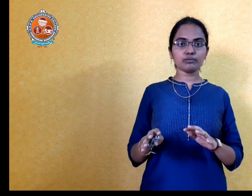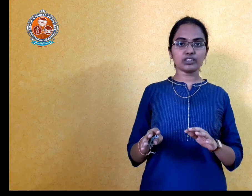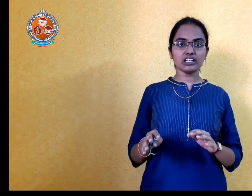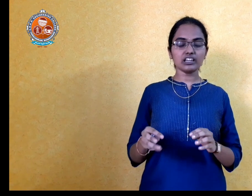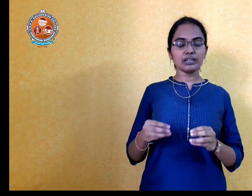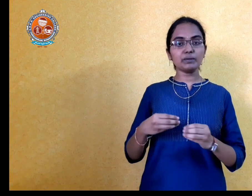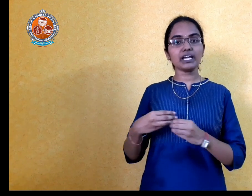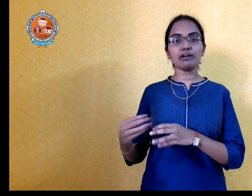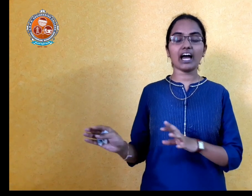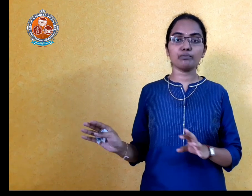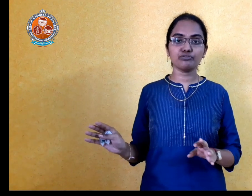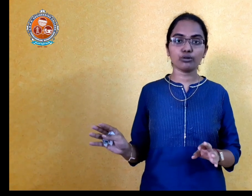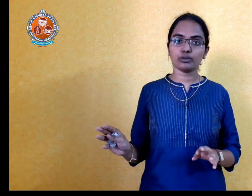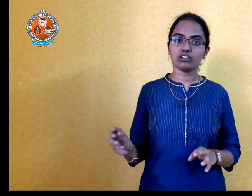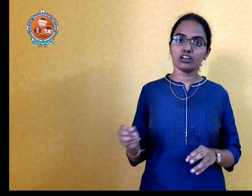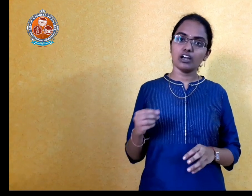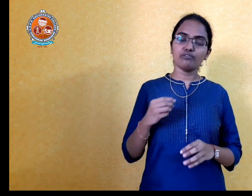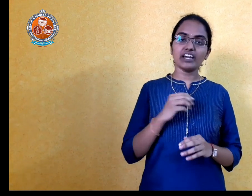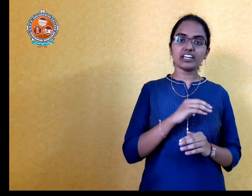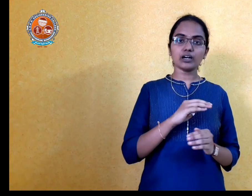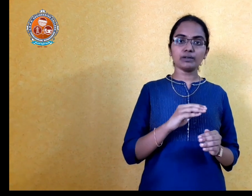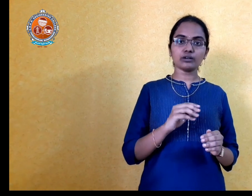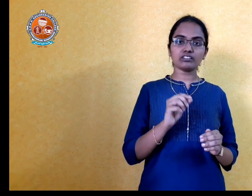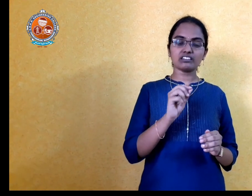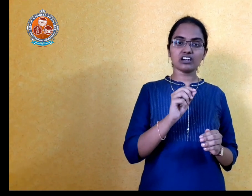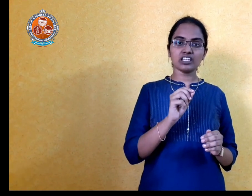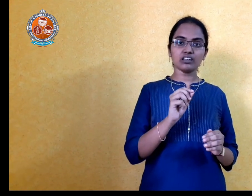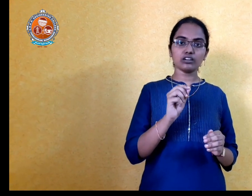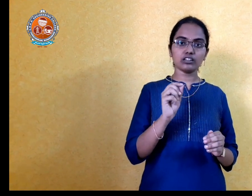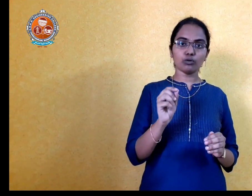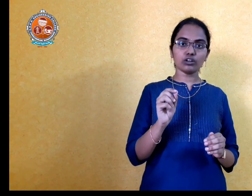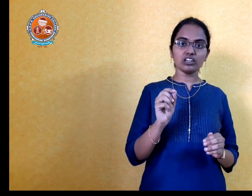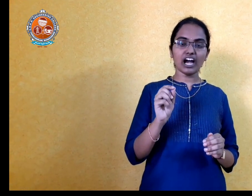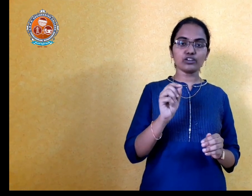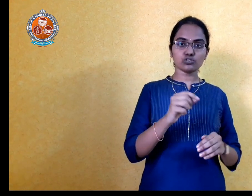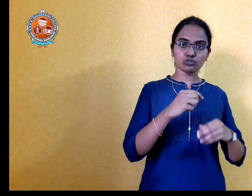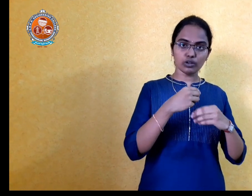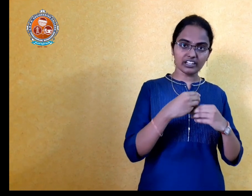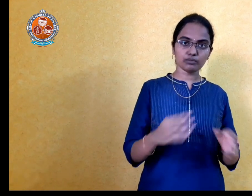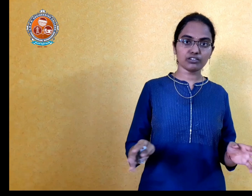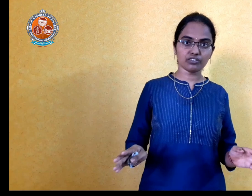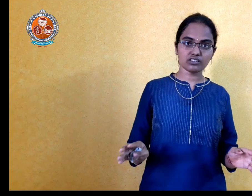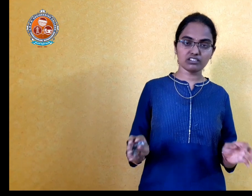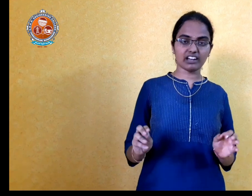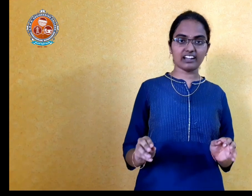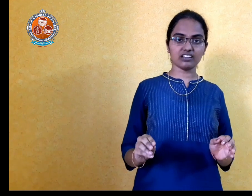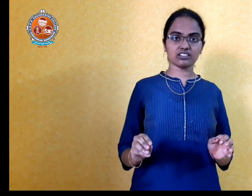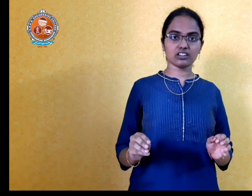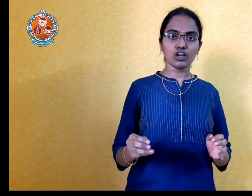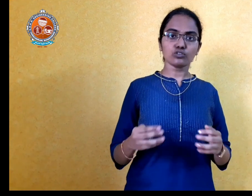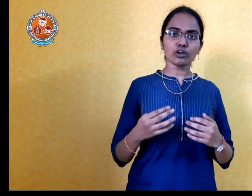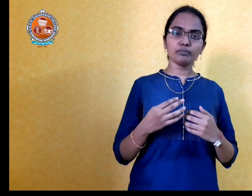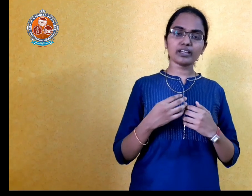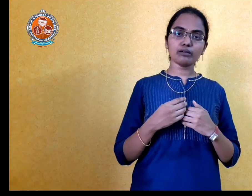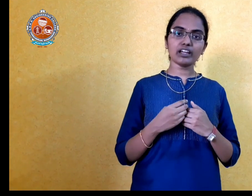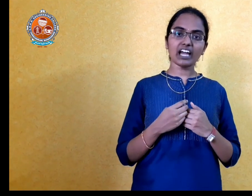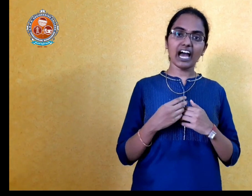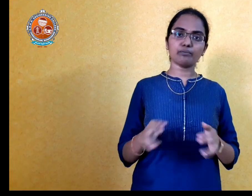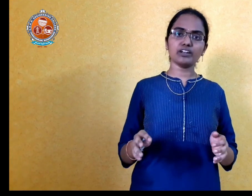am telling, it became a habit for me. Waking up in the 6.30 in the morning, I used to attempt the first grand test. So, it became like a habit,